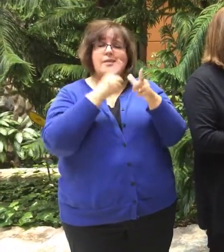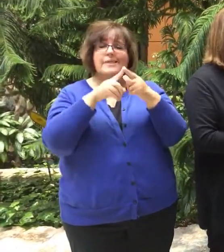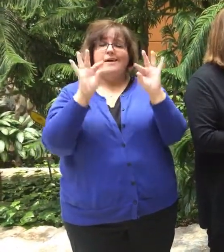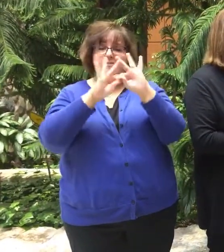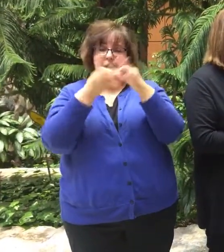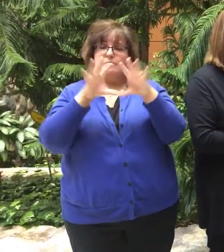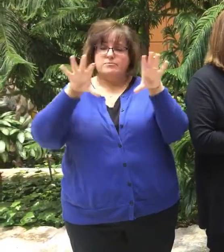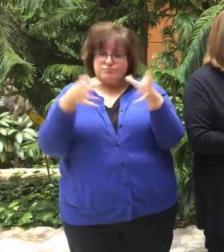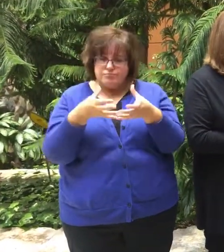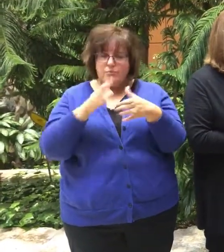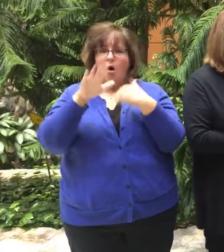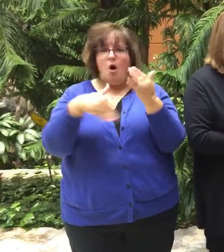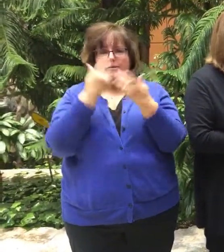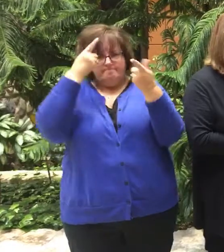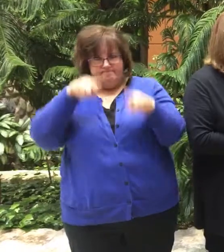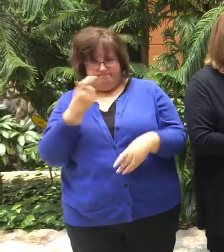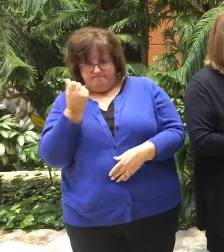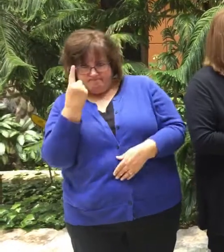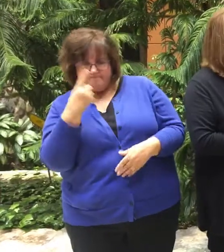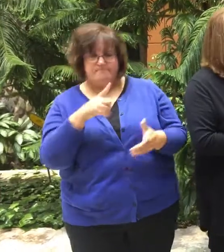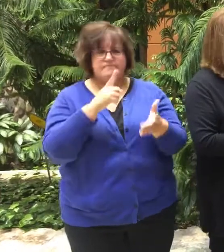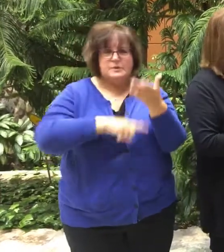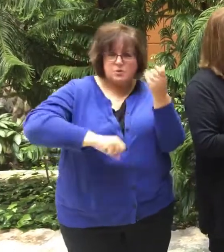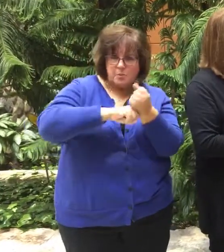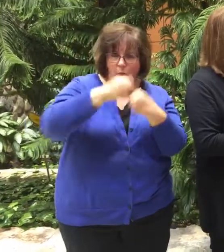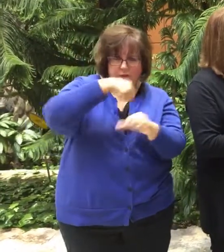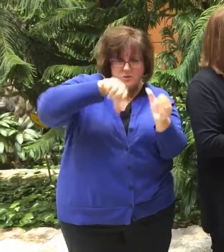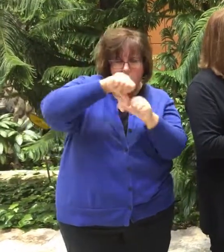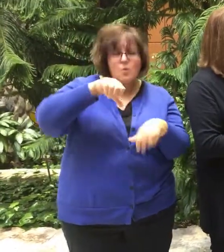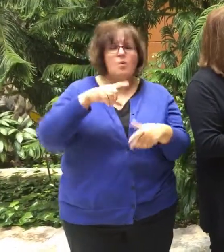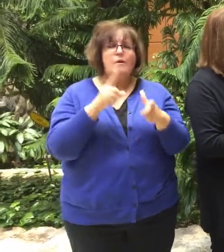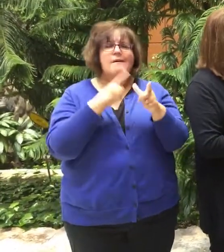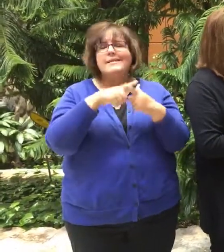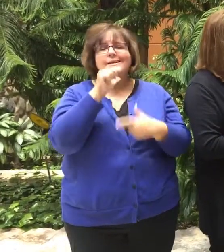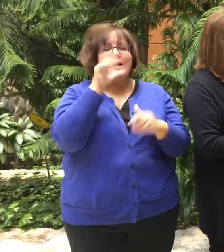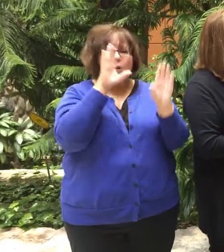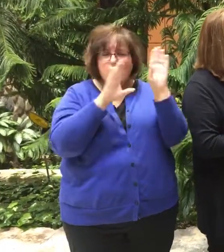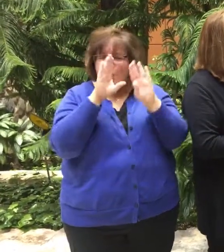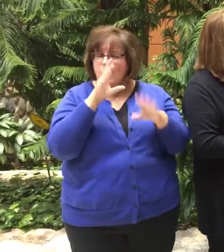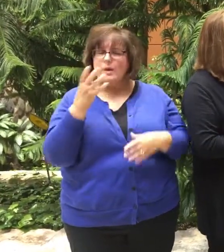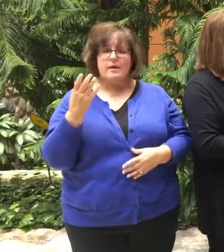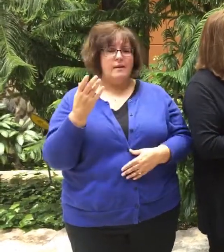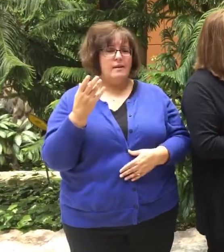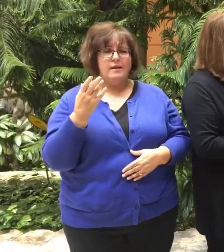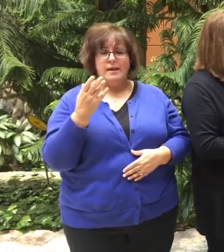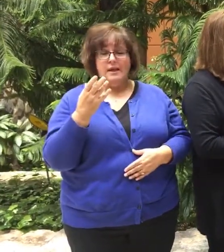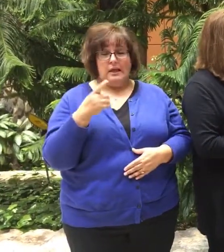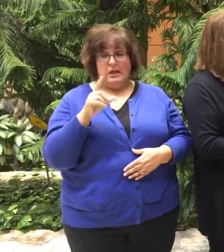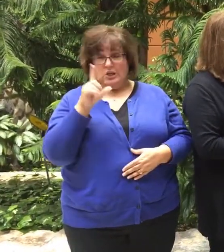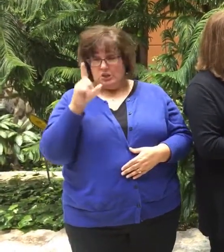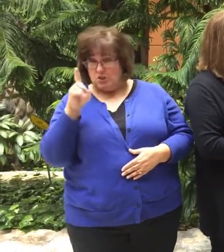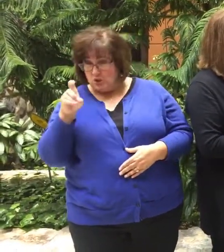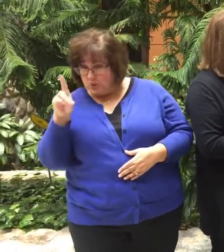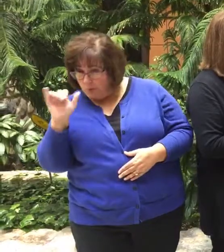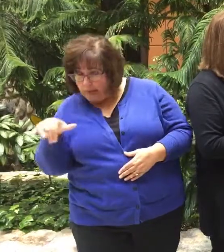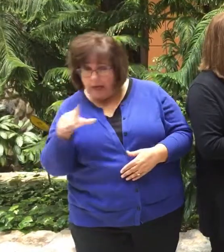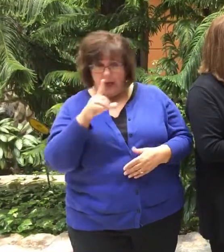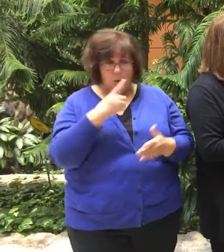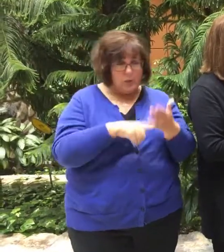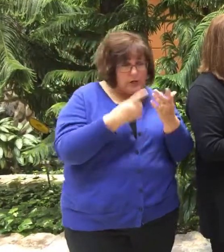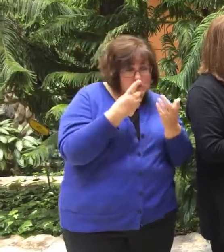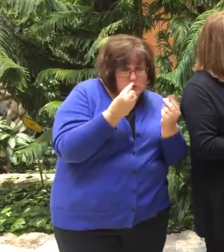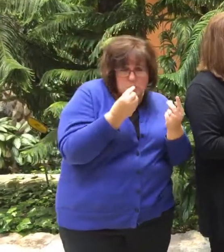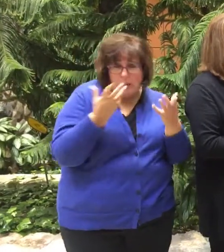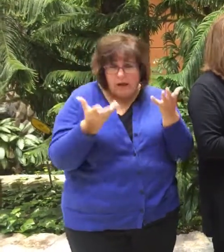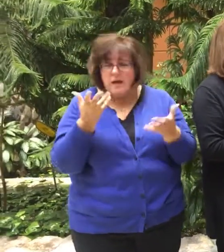family can all be on the same page and they can all be supporting one another and not worried about, well, should we do this or should we do that?